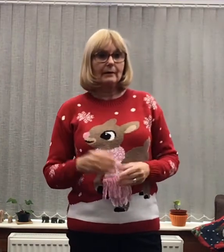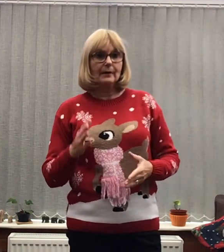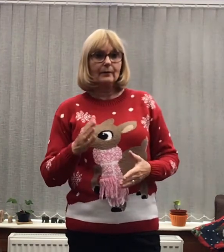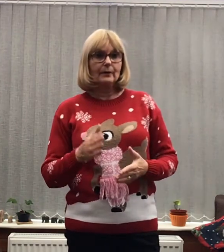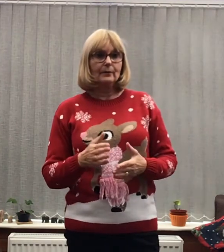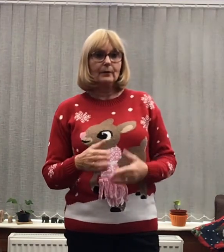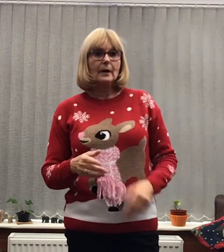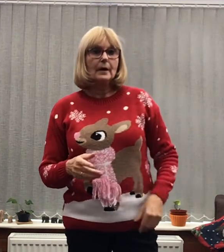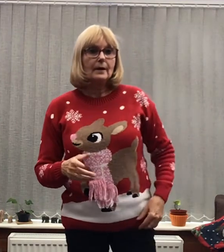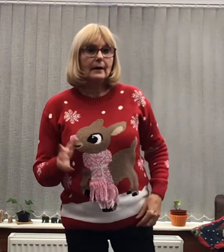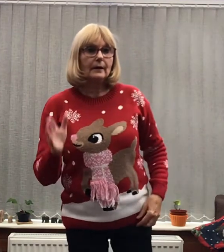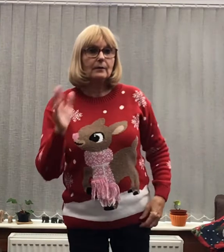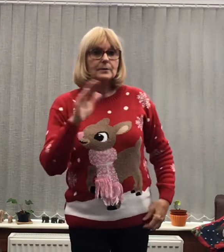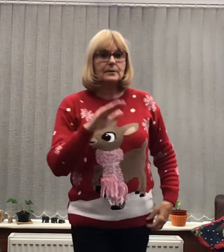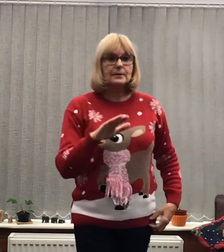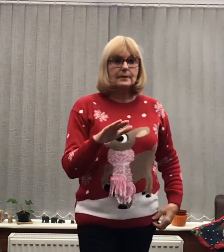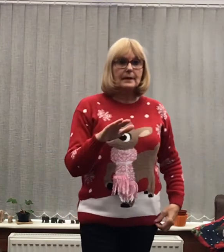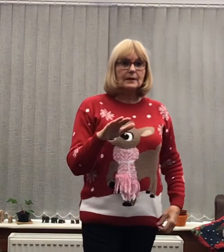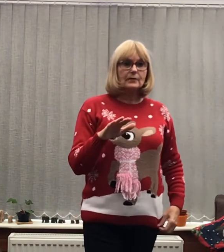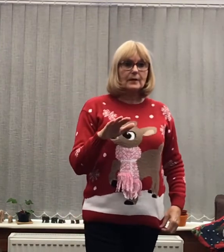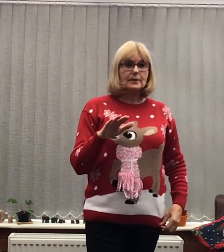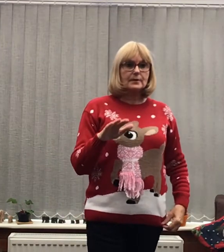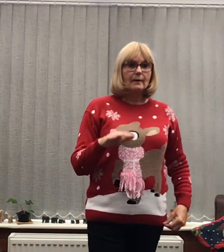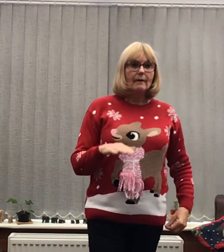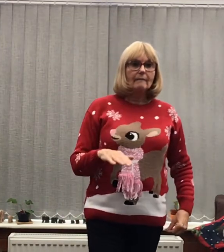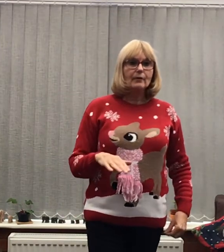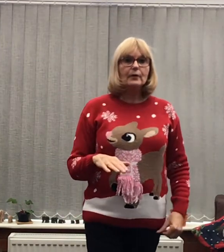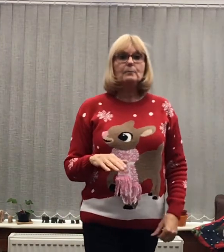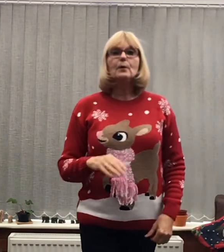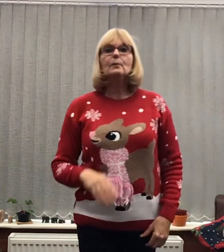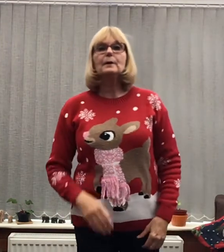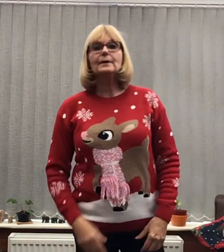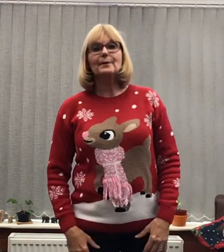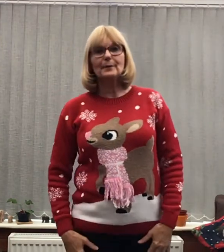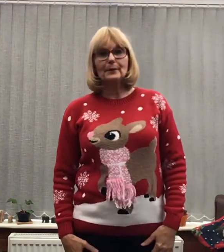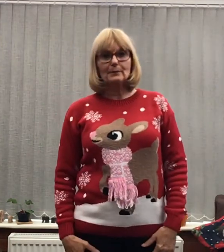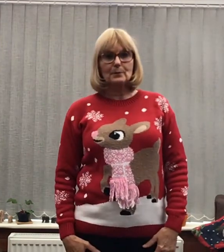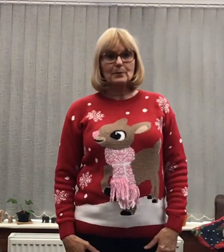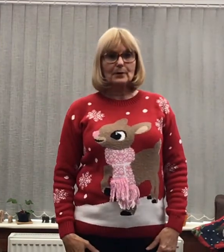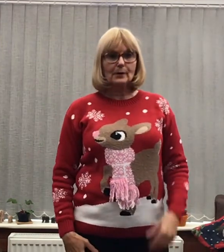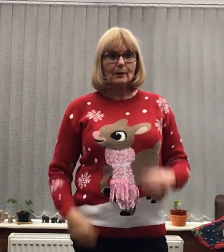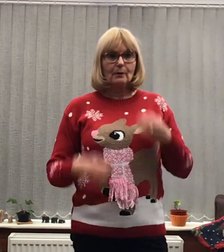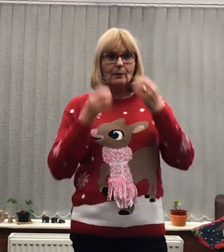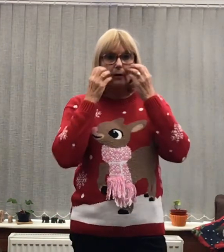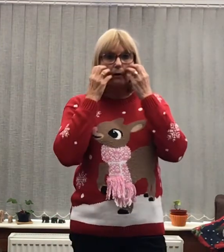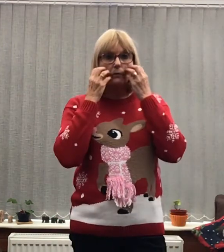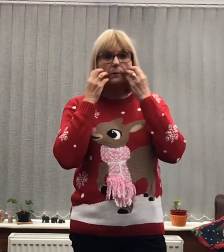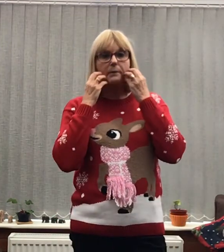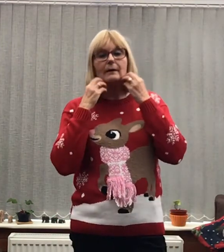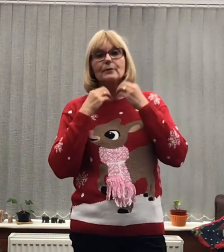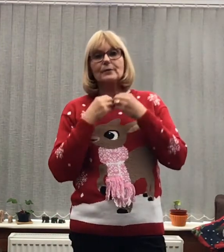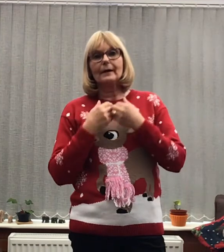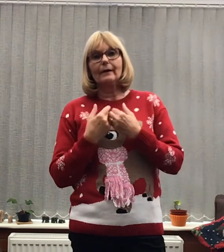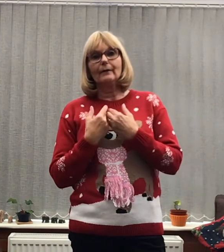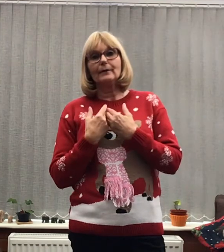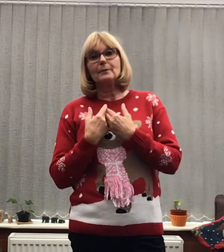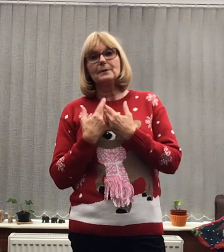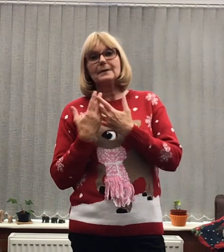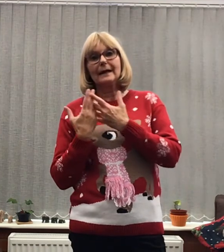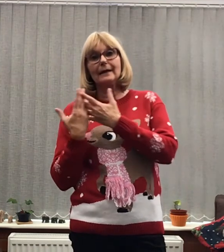there on your own Then it goes into the next verse For a moment The world was aglow All the bells rang out There was tears